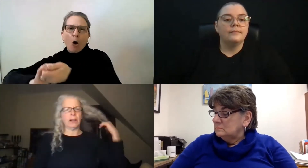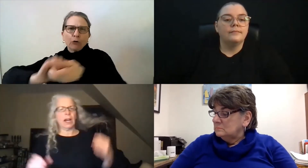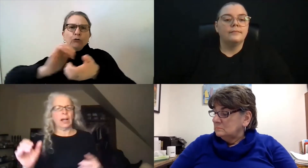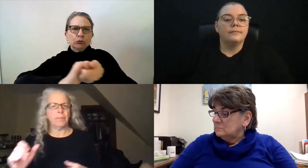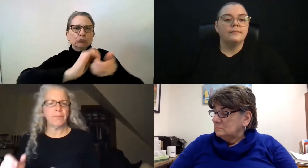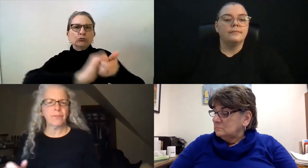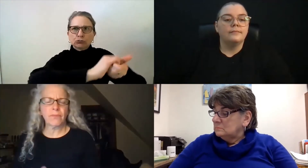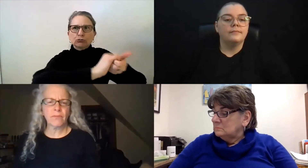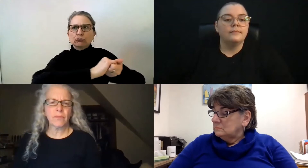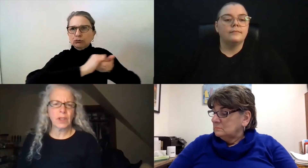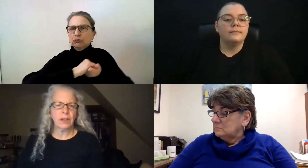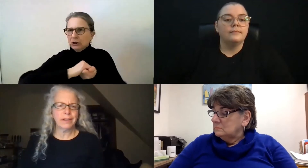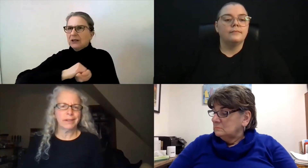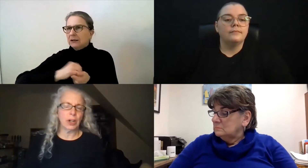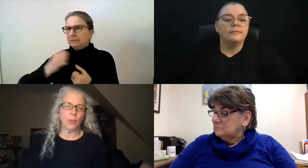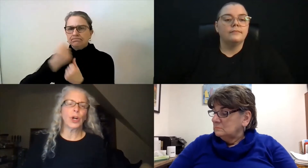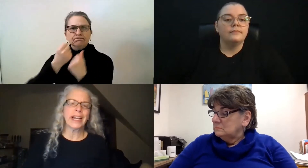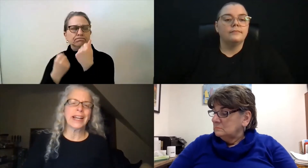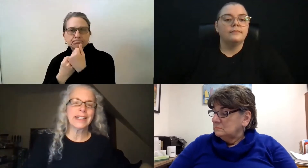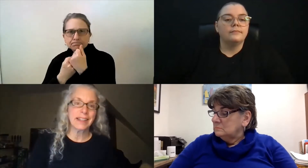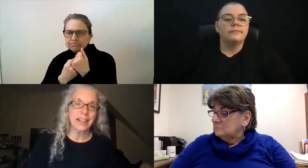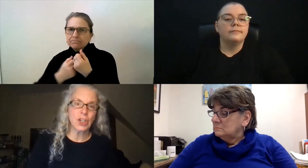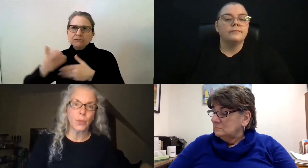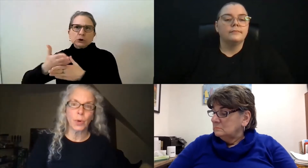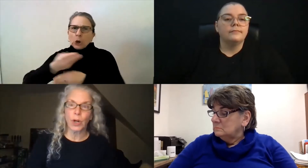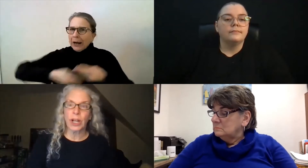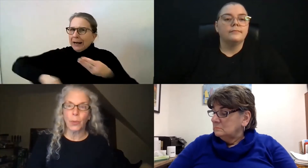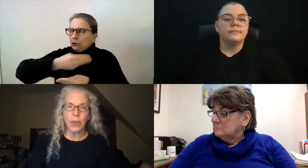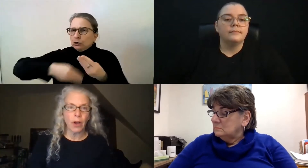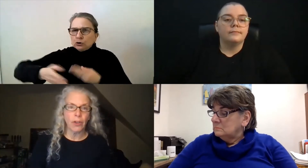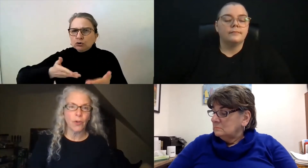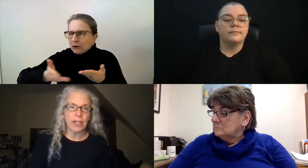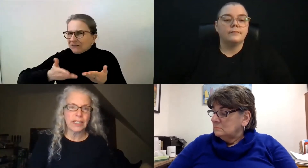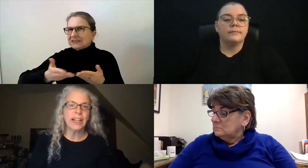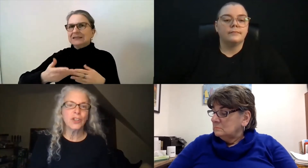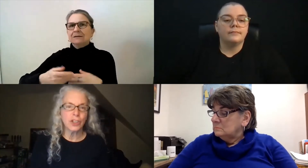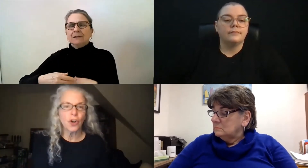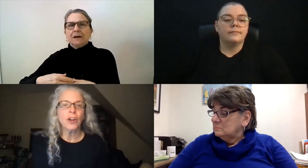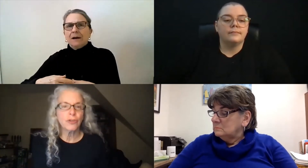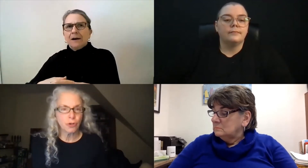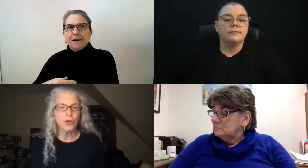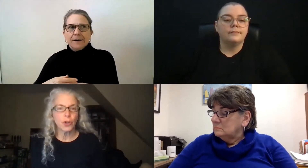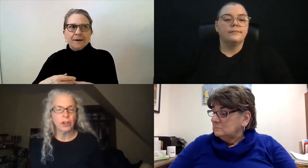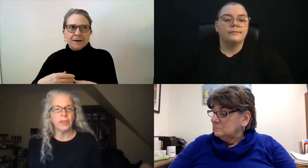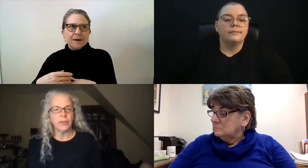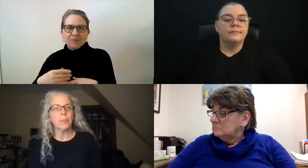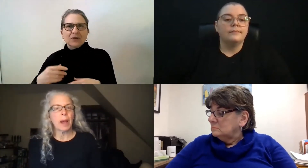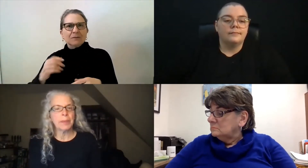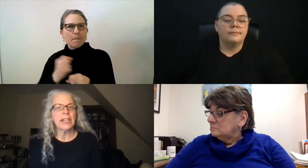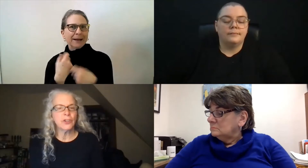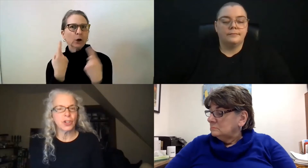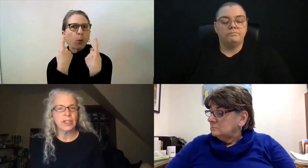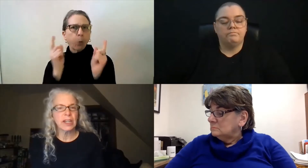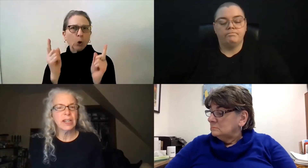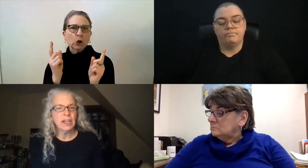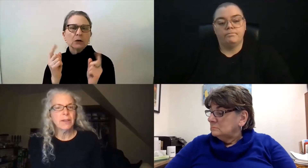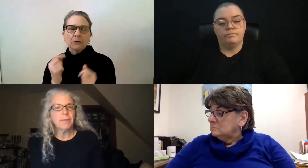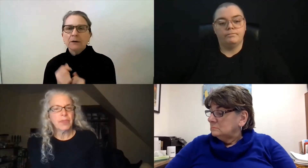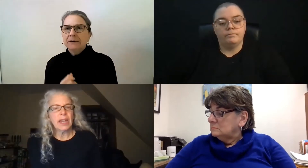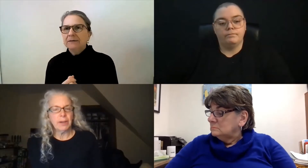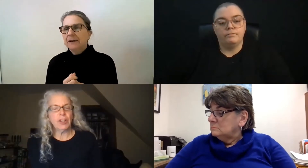working in isolation, we're working with other organizations that also serve different populations,